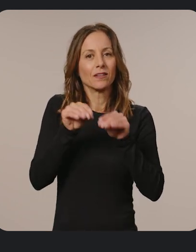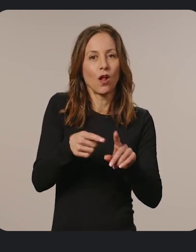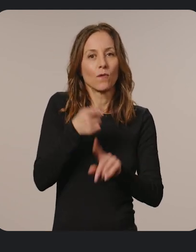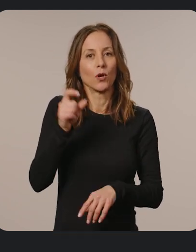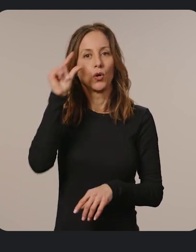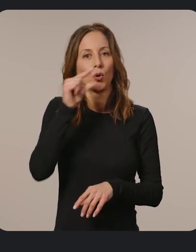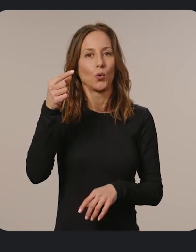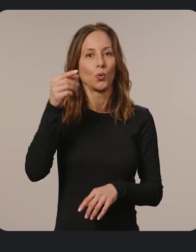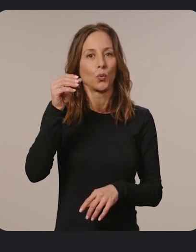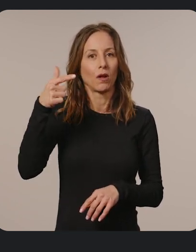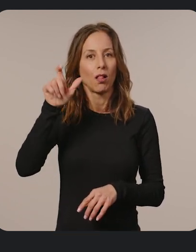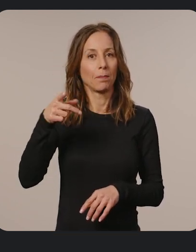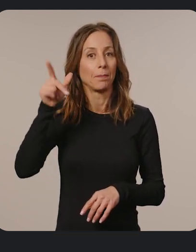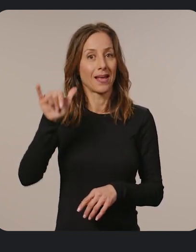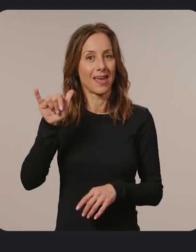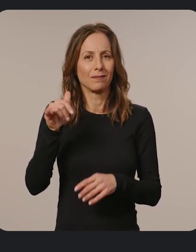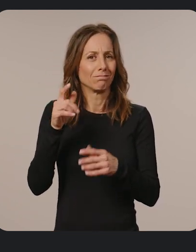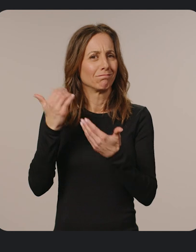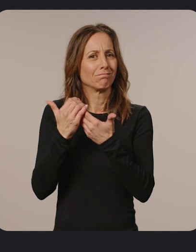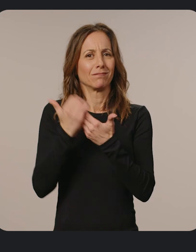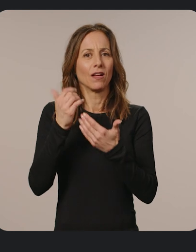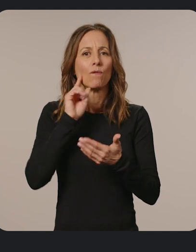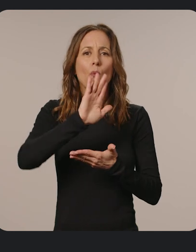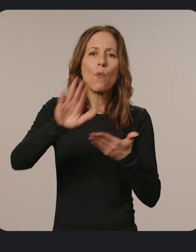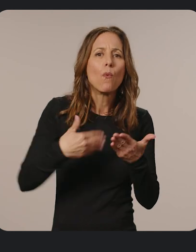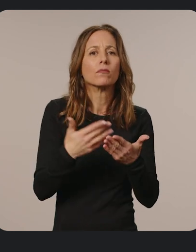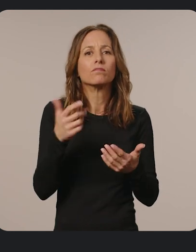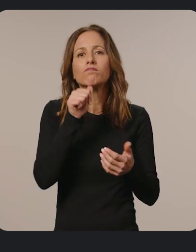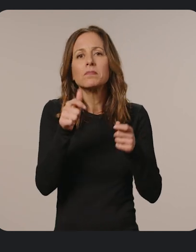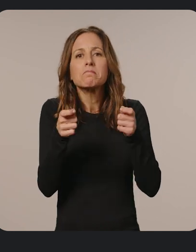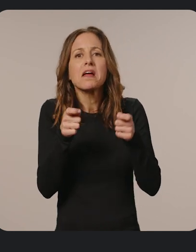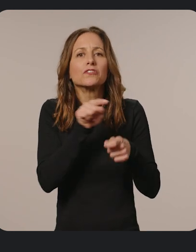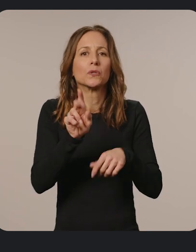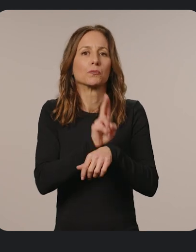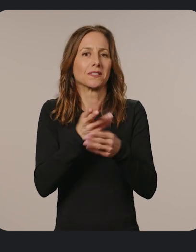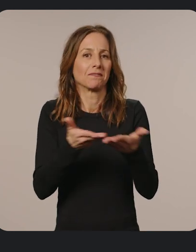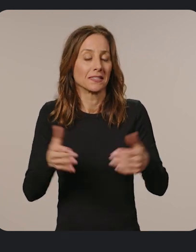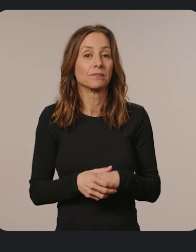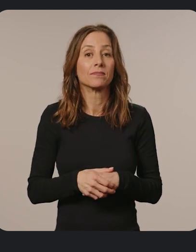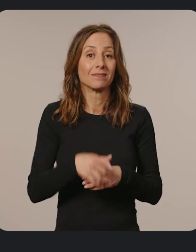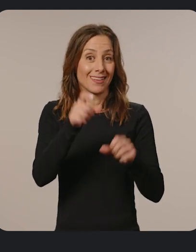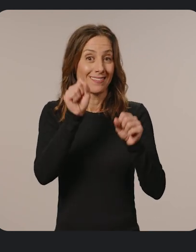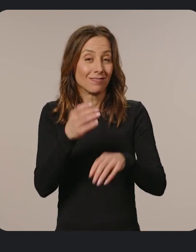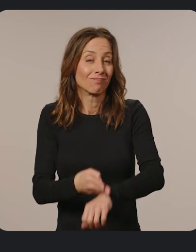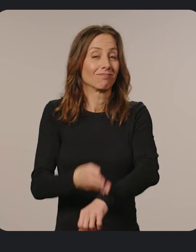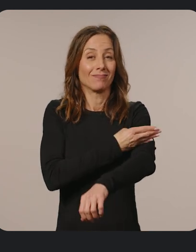installable from Google Play by default for all unmanaged consumer devices. You can enhance your app experience on Chromebooks